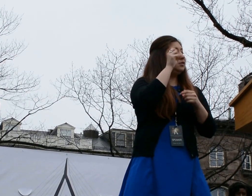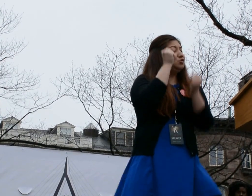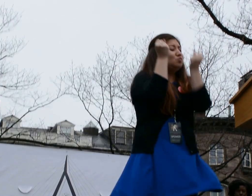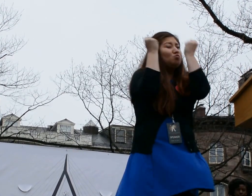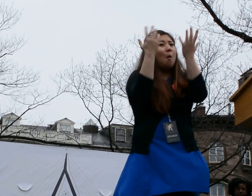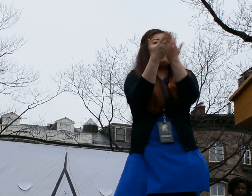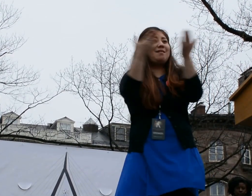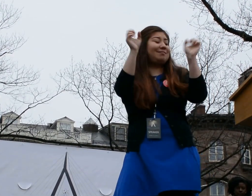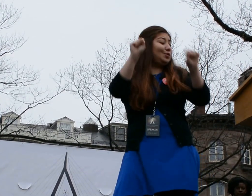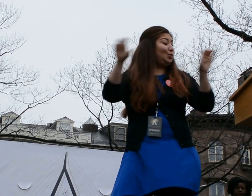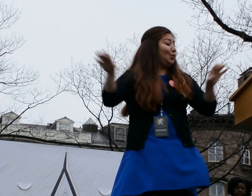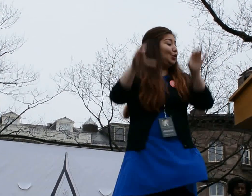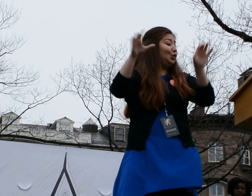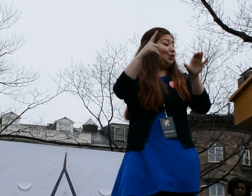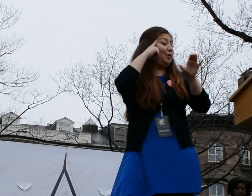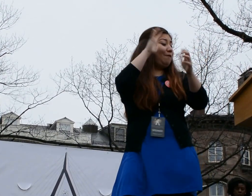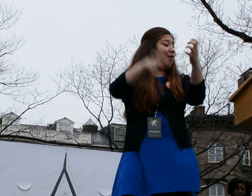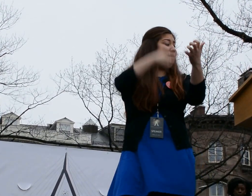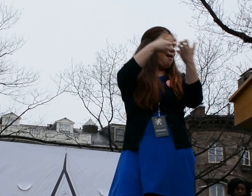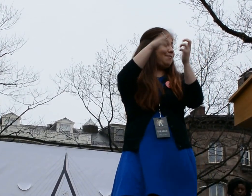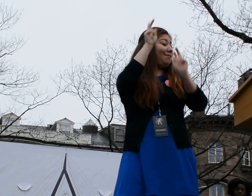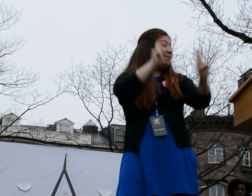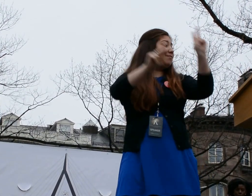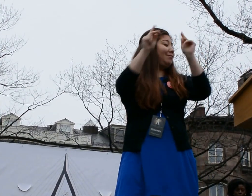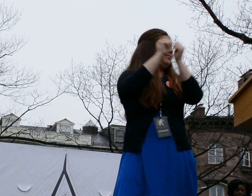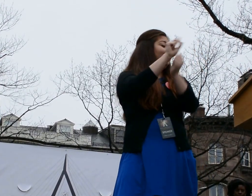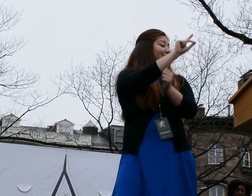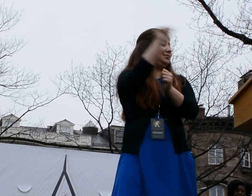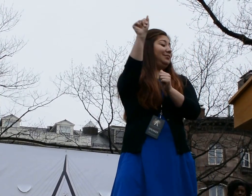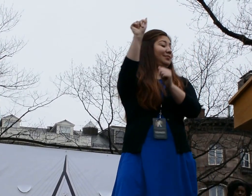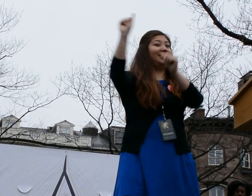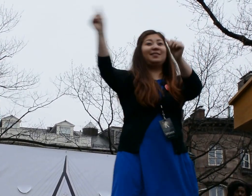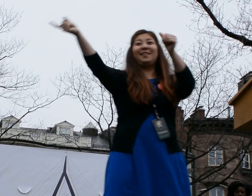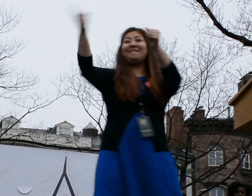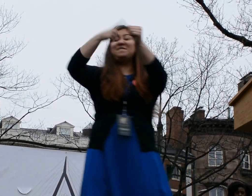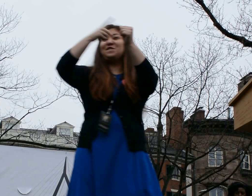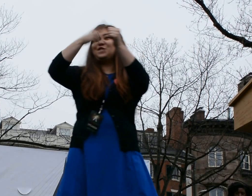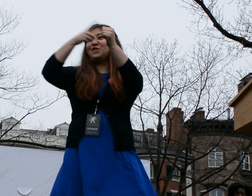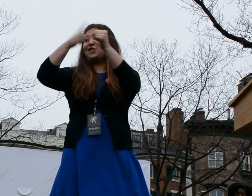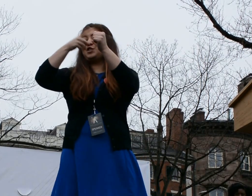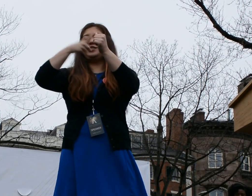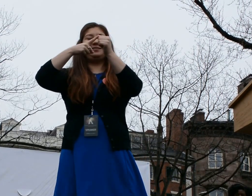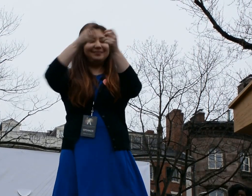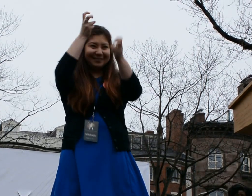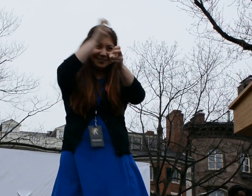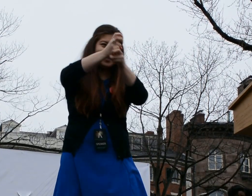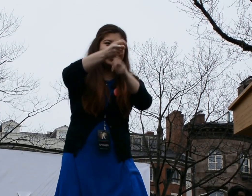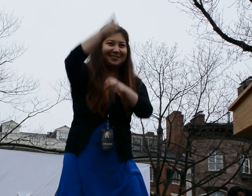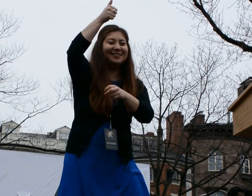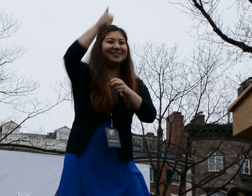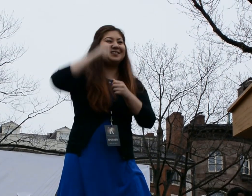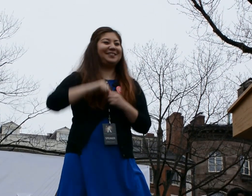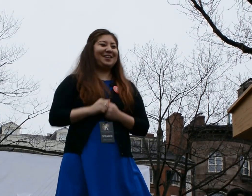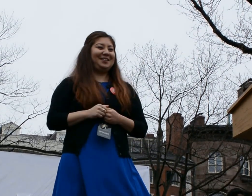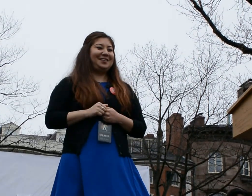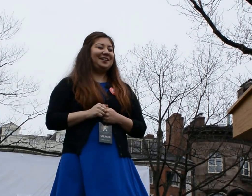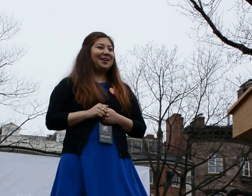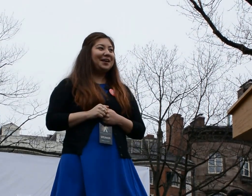There are so many things that can be done to accommodate people with disabilities. The first of which is the hardest.